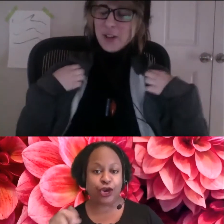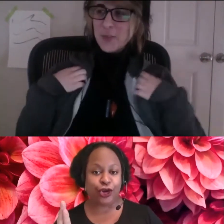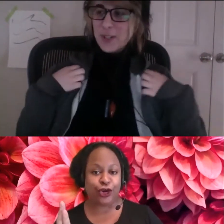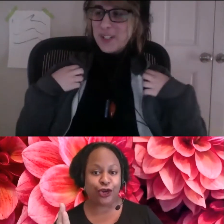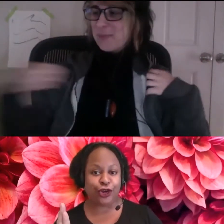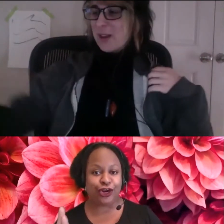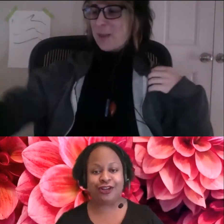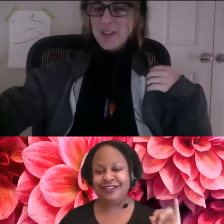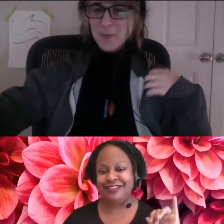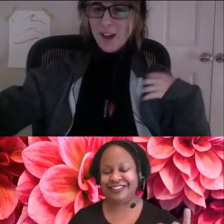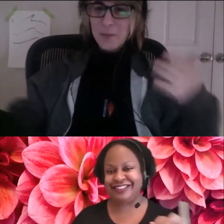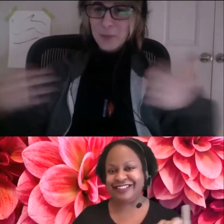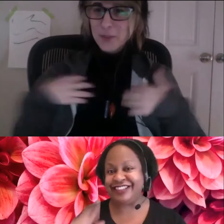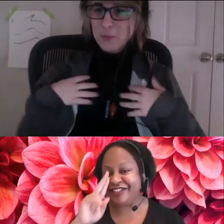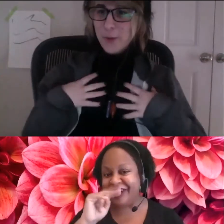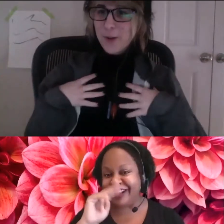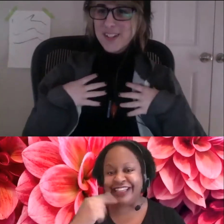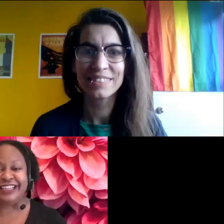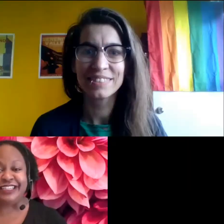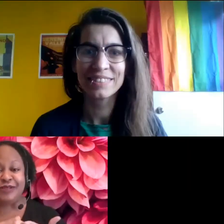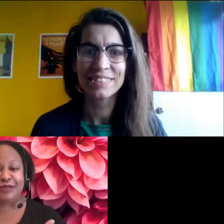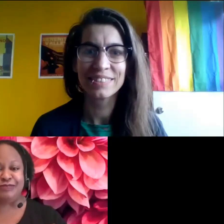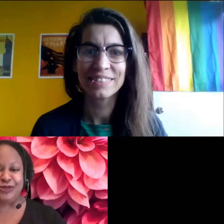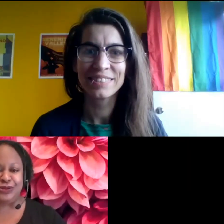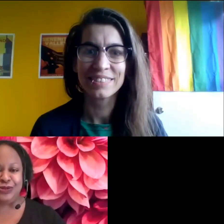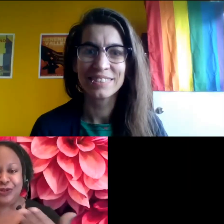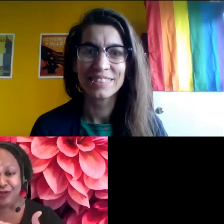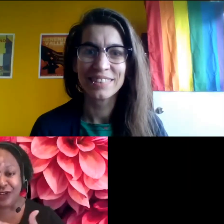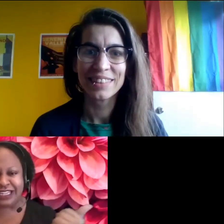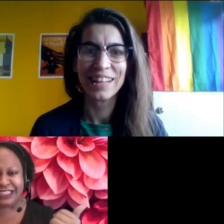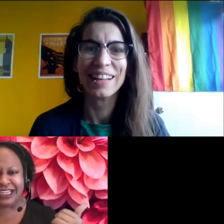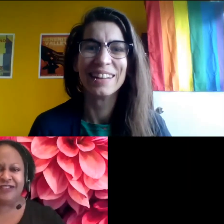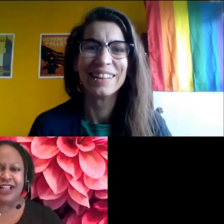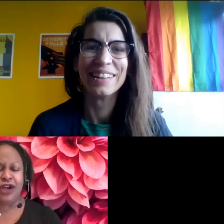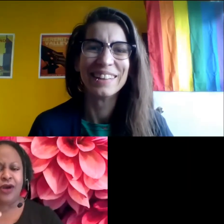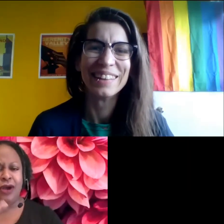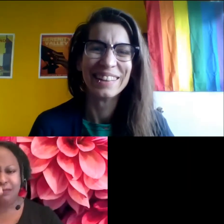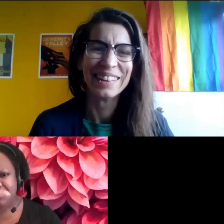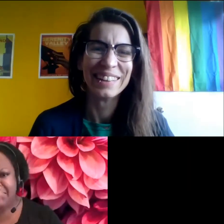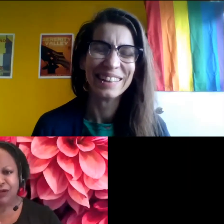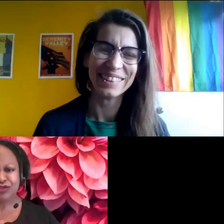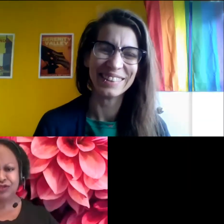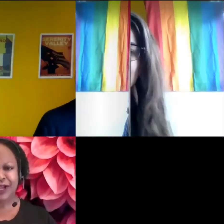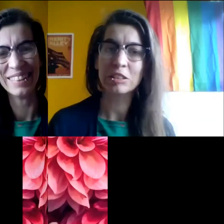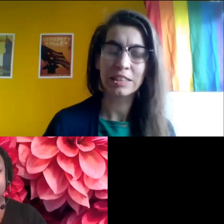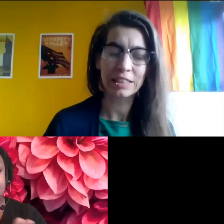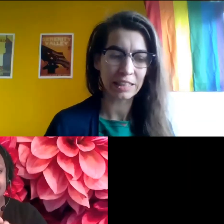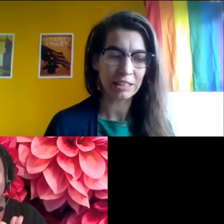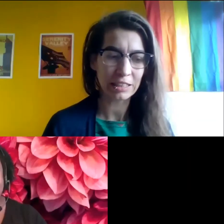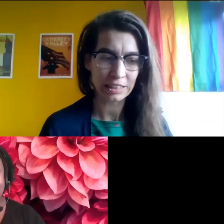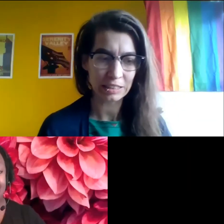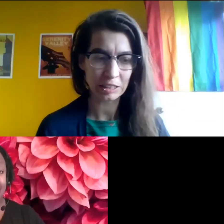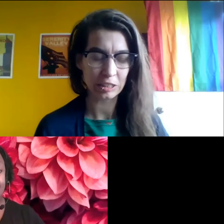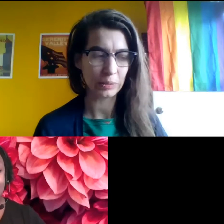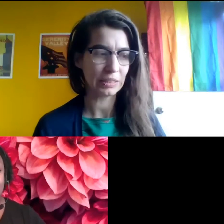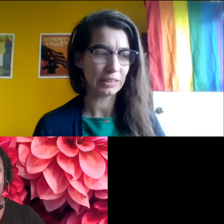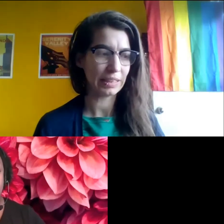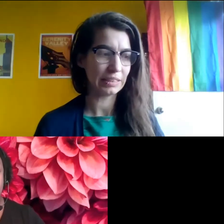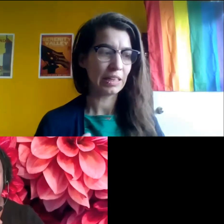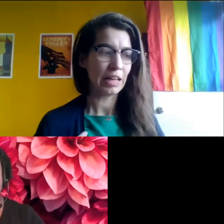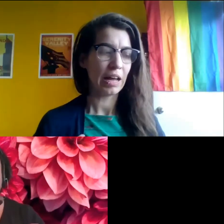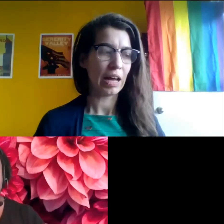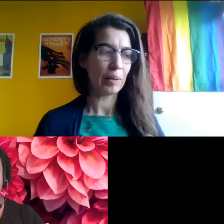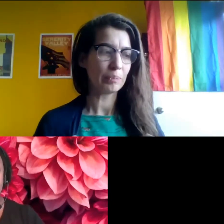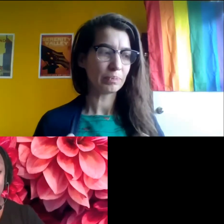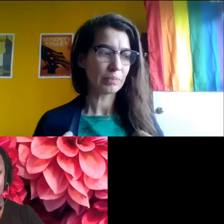Yeah. It's funny. Sometimes I, I forget the pronouns and I'm like, I'm being a bad trans person. Um, usually like good things to do